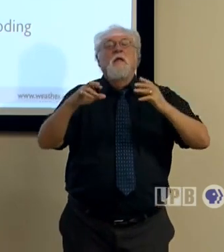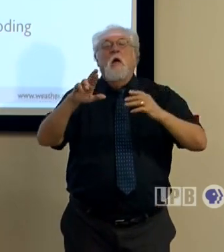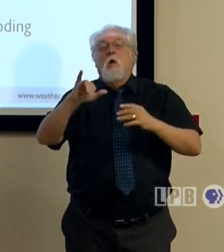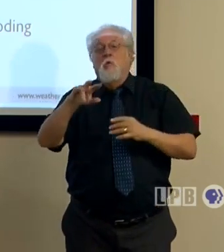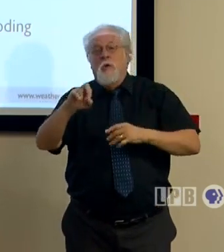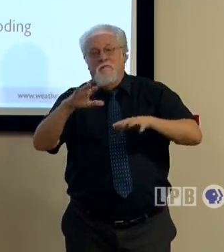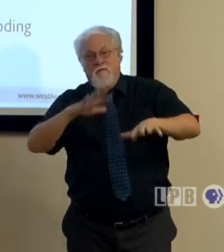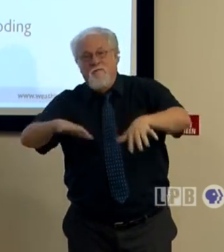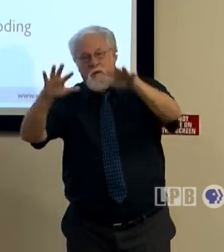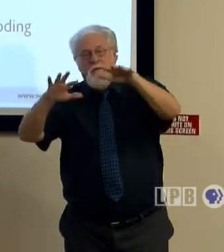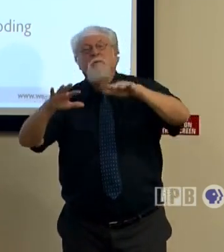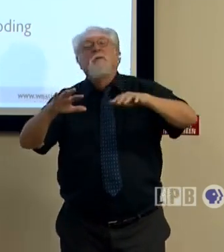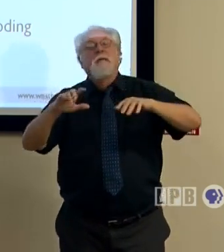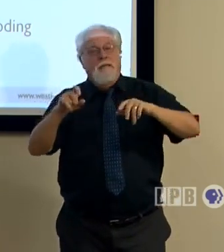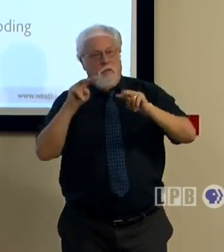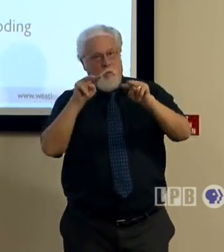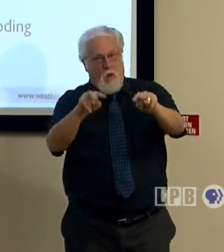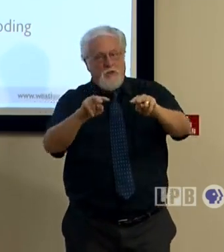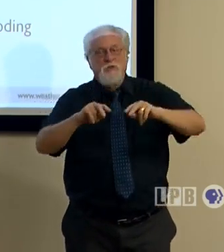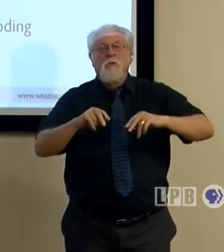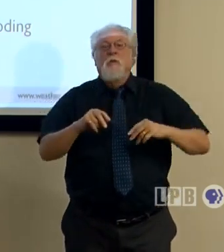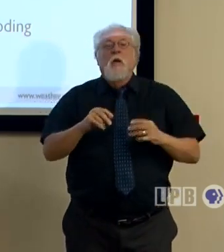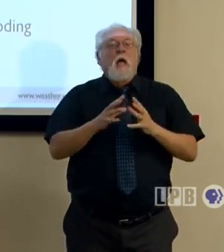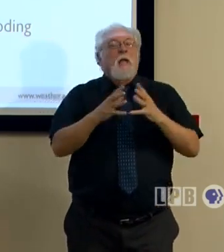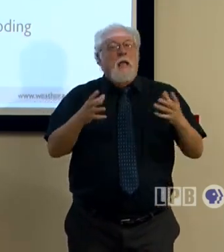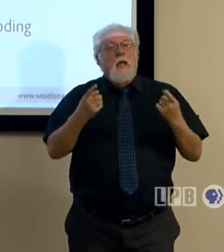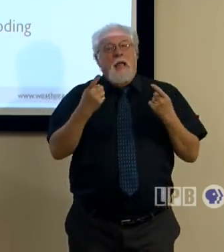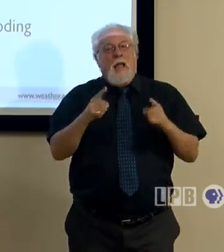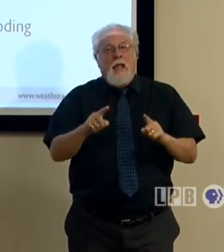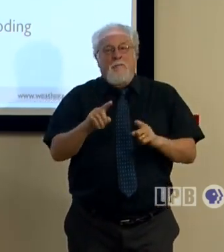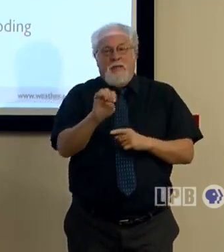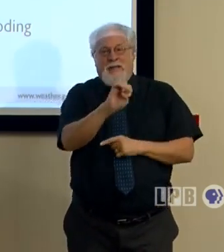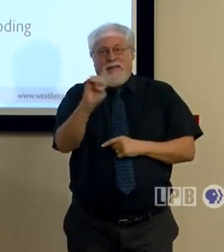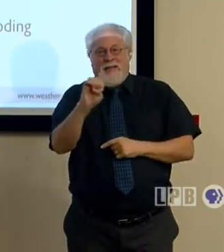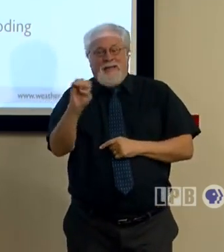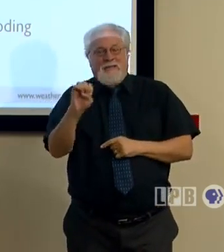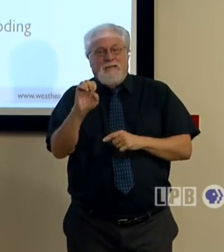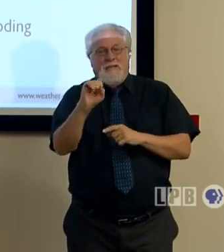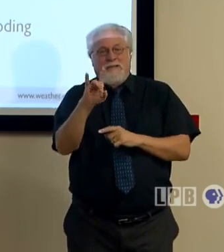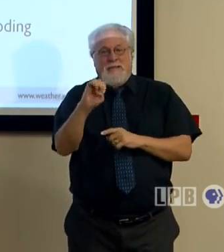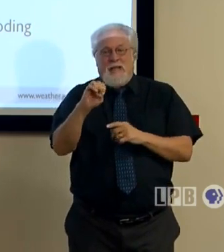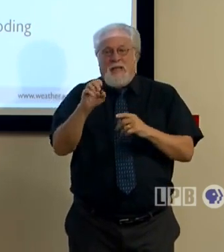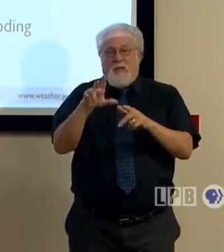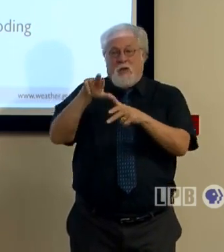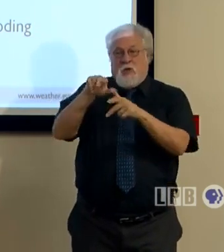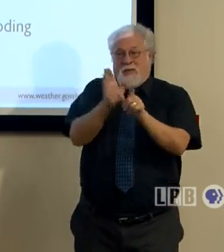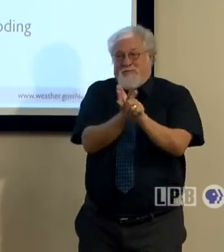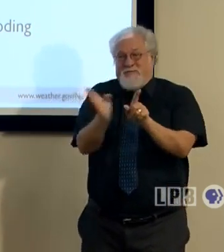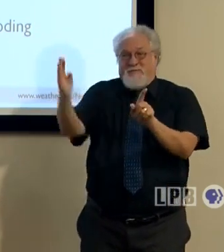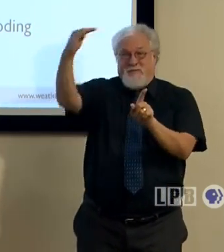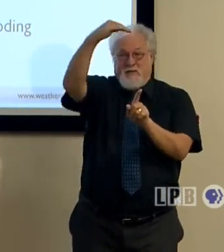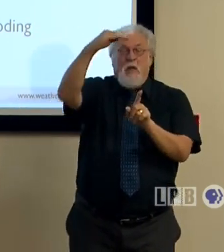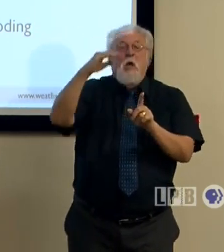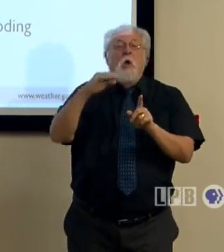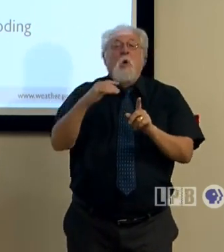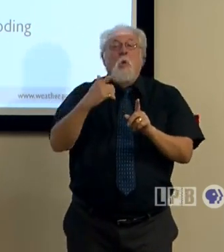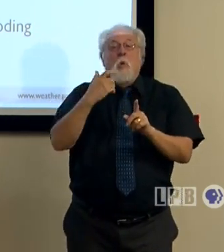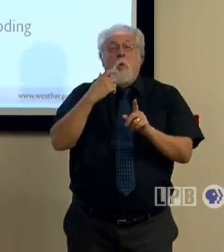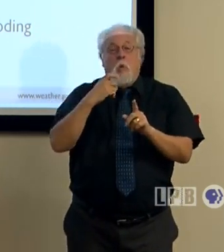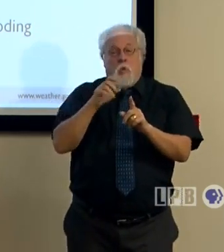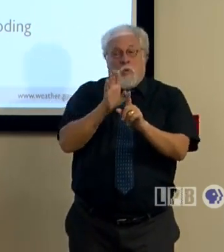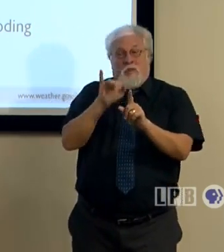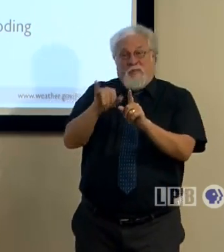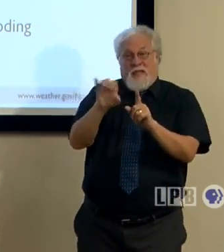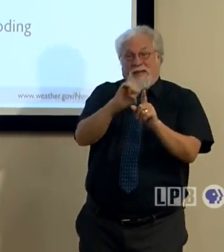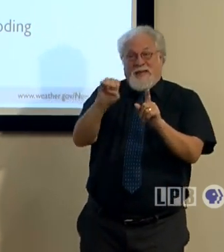definitely need to continue to watch. A lot of that happens on the eastern side of the storm. And so for those who end up